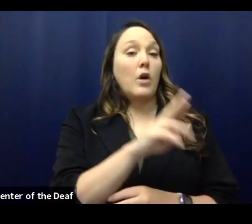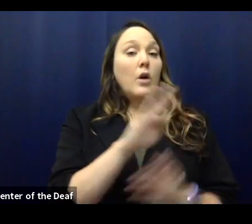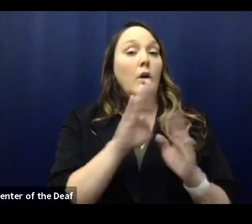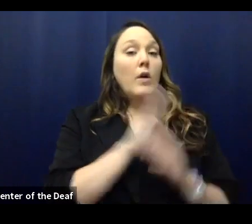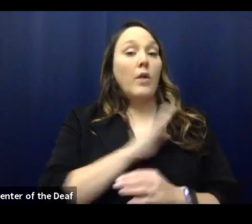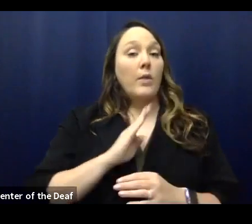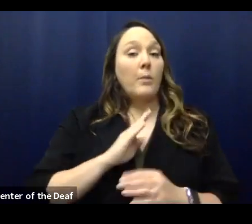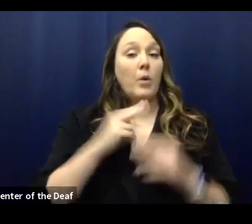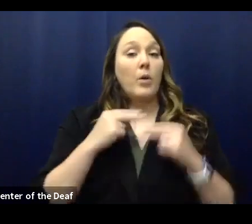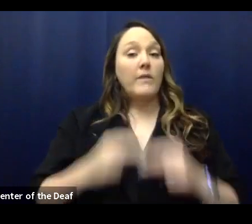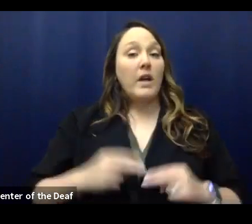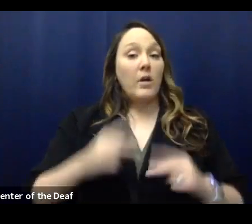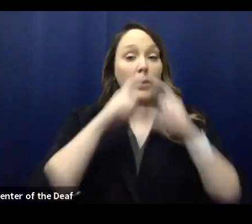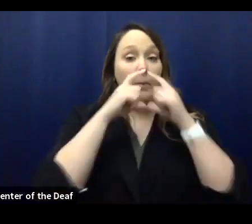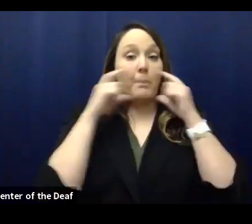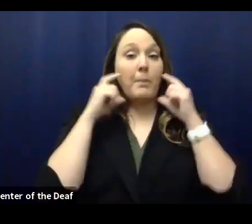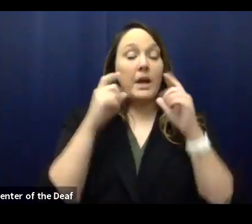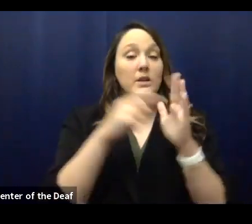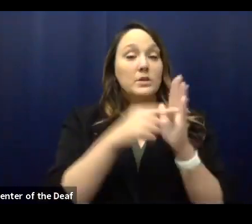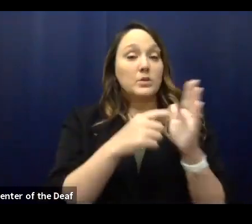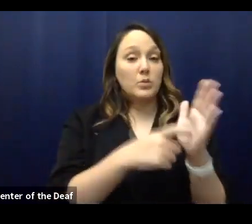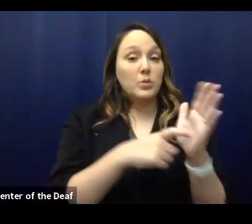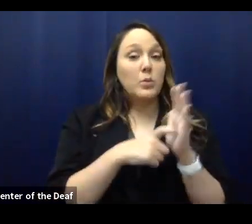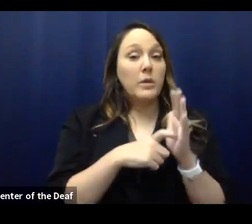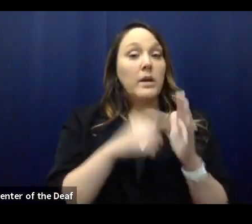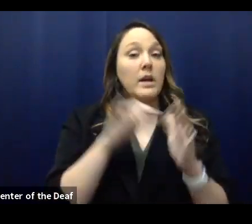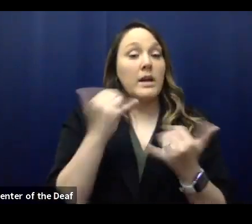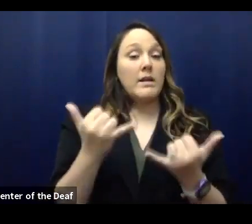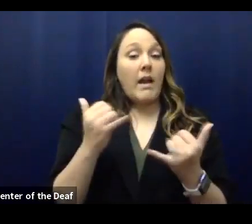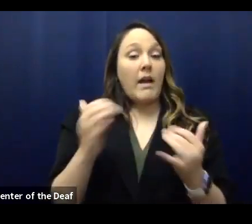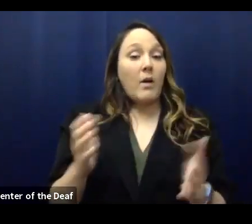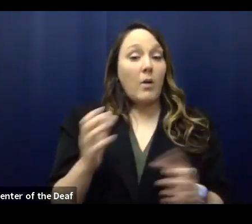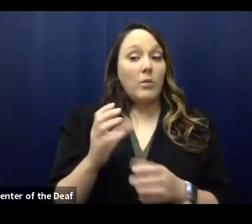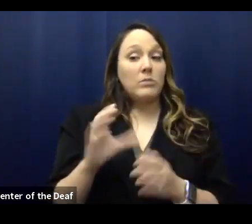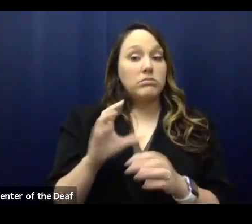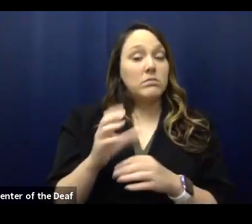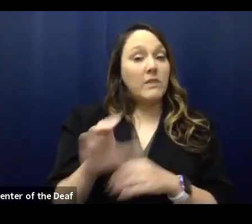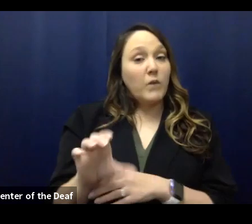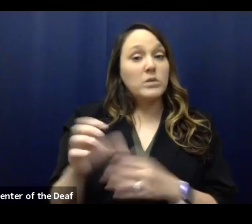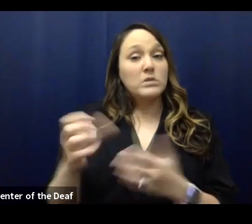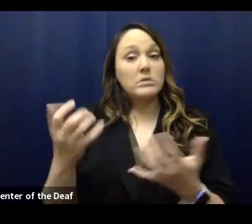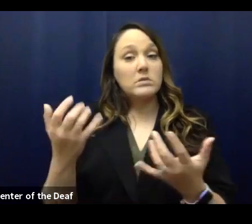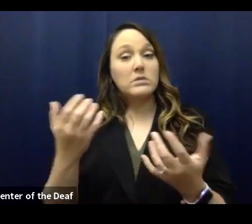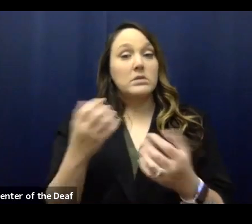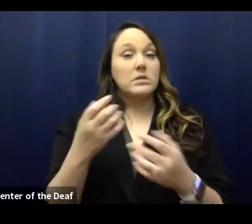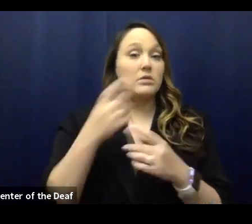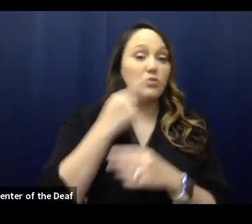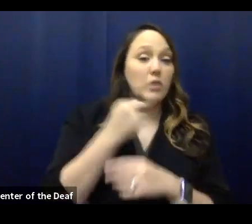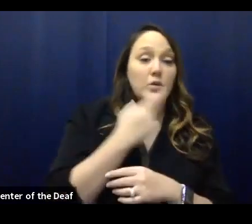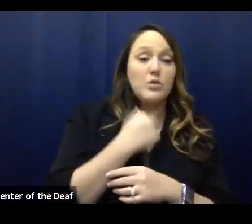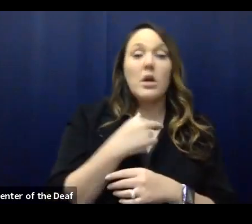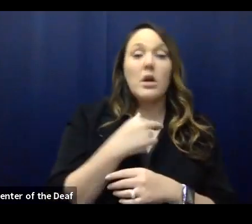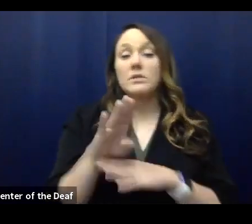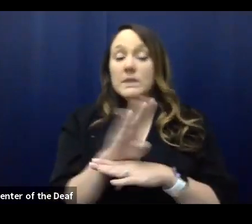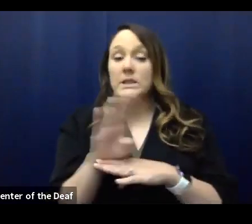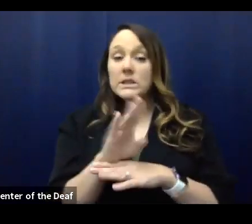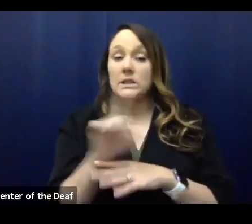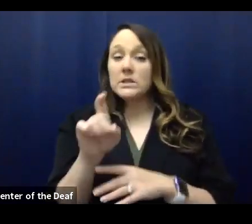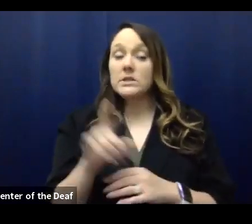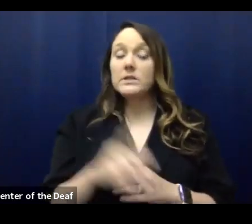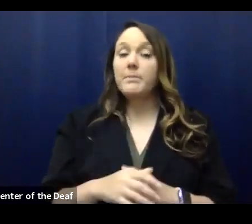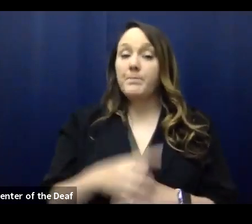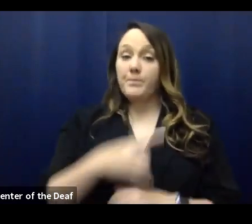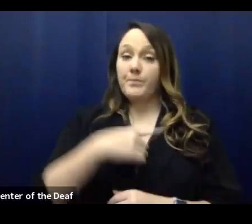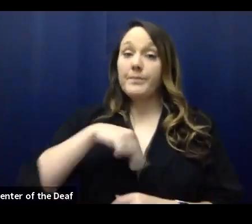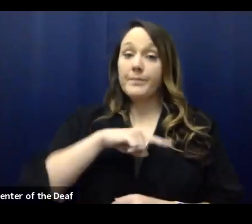mandate something you are now enforcing with regard to the businesses they have authority over, restaurants, et cetera? So we